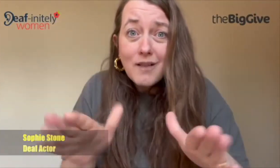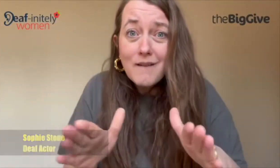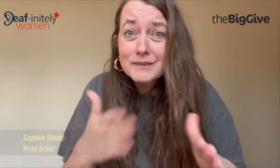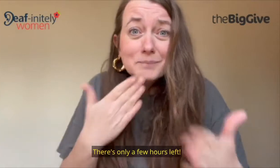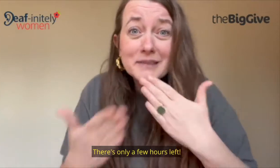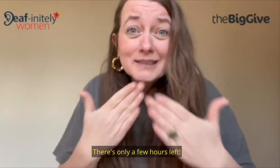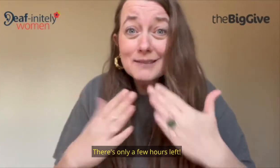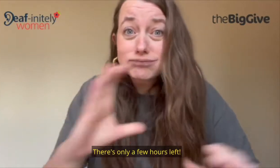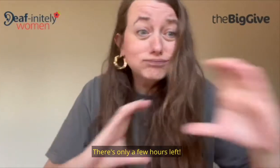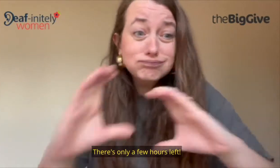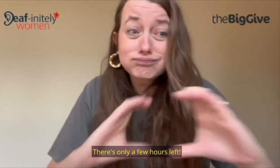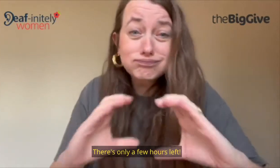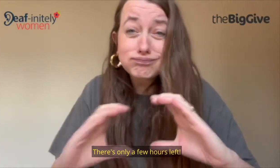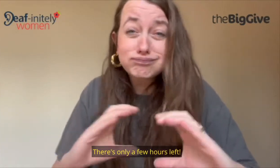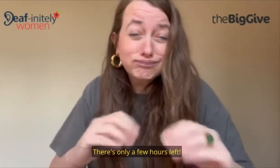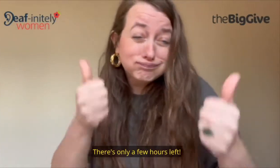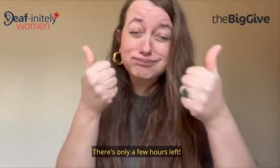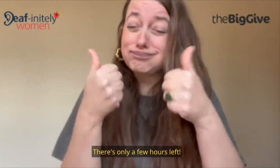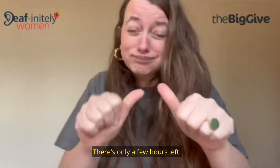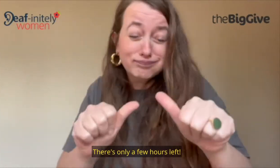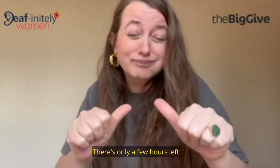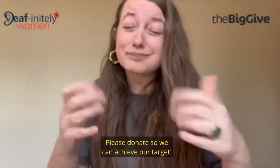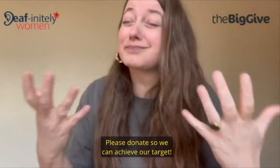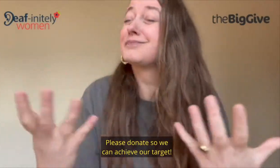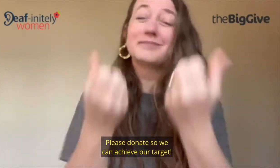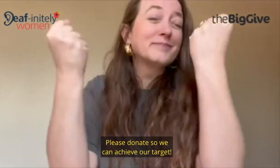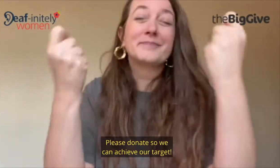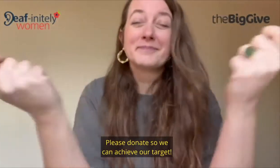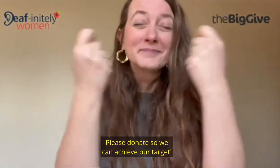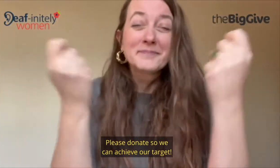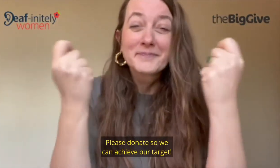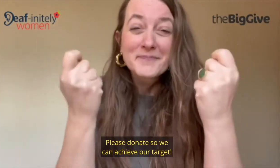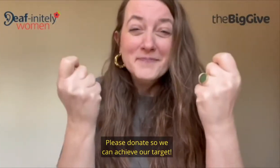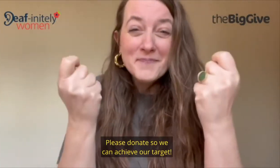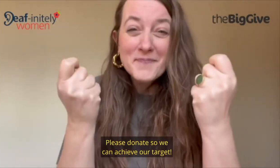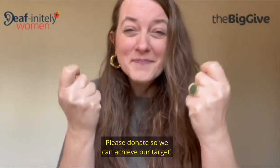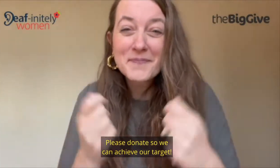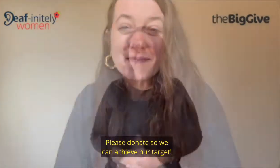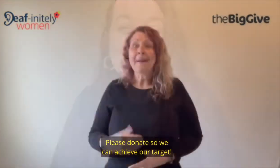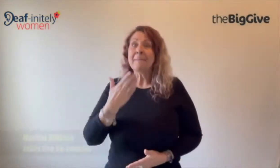There's only a few hours left. Please donate so we can achieve our target.